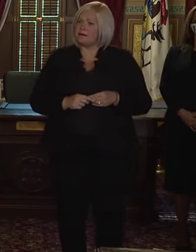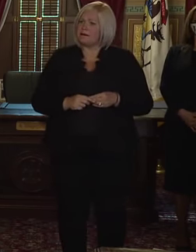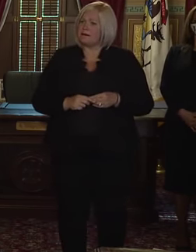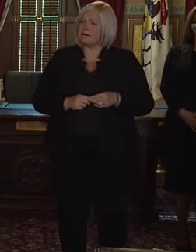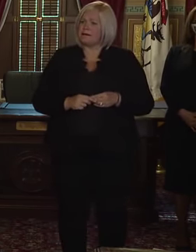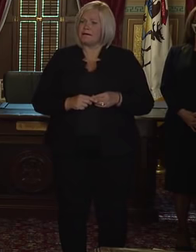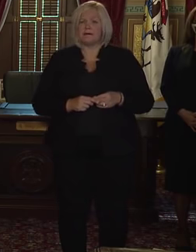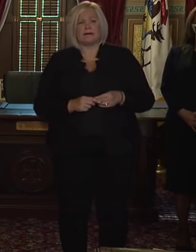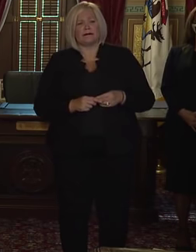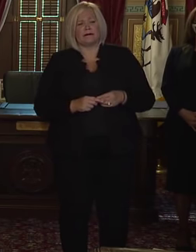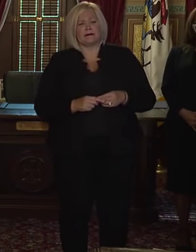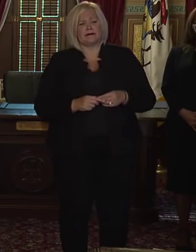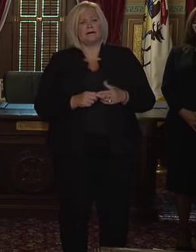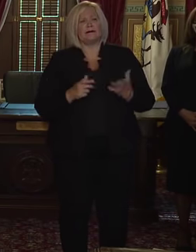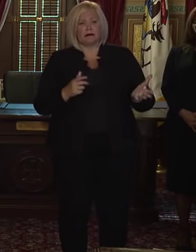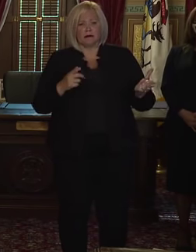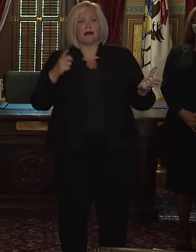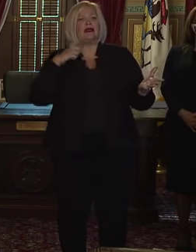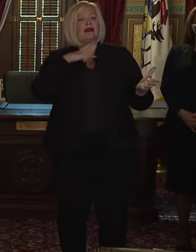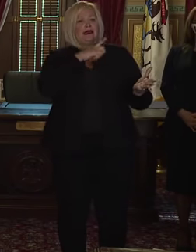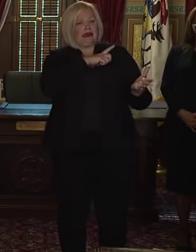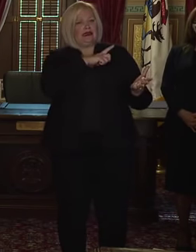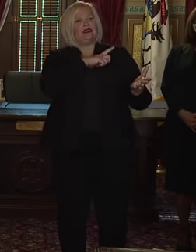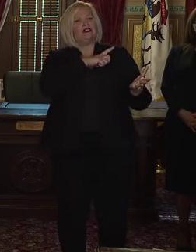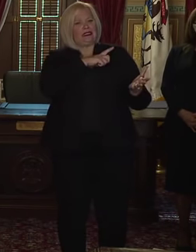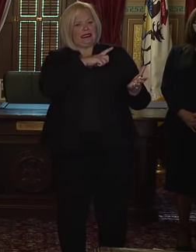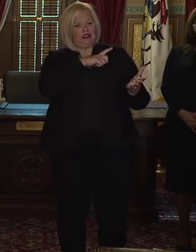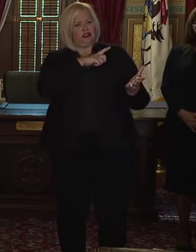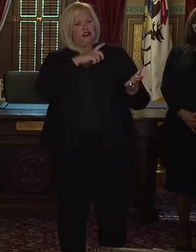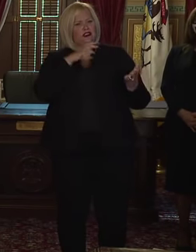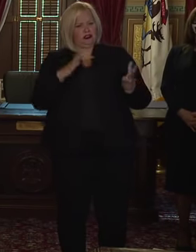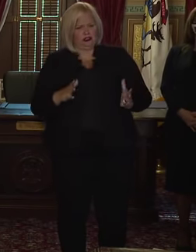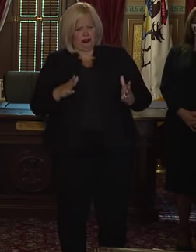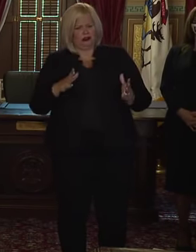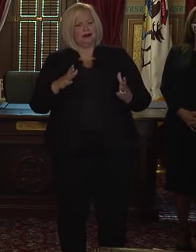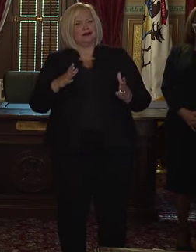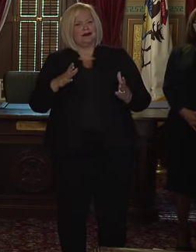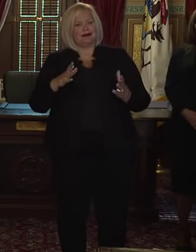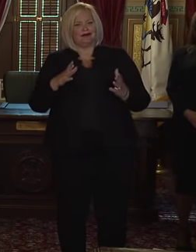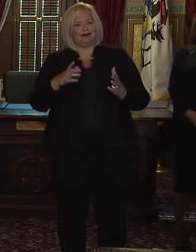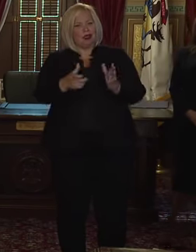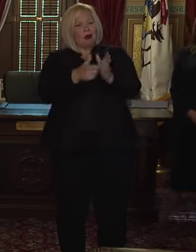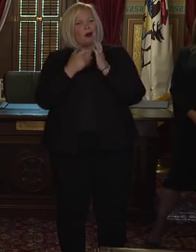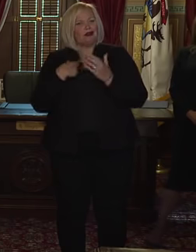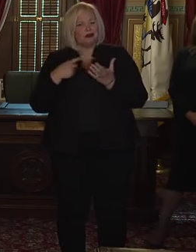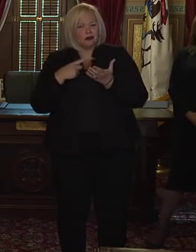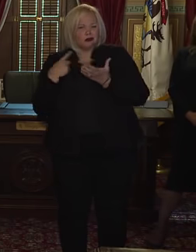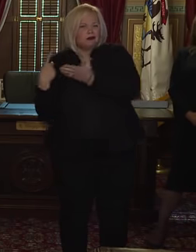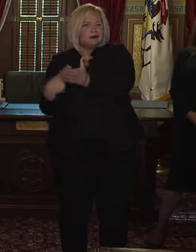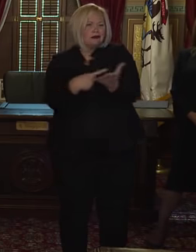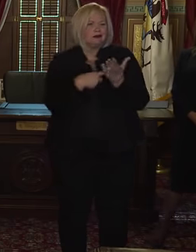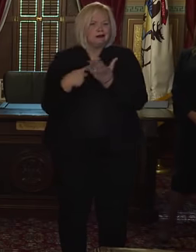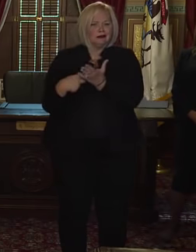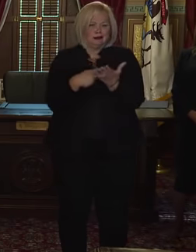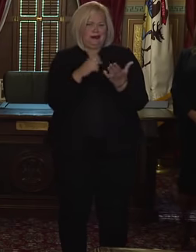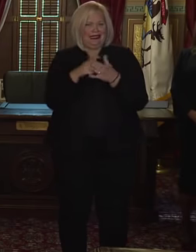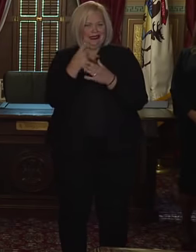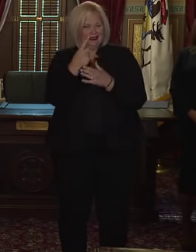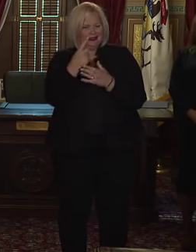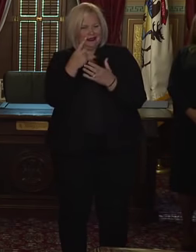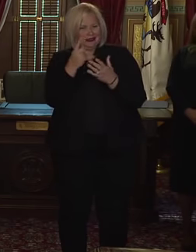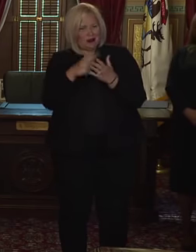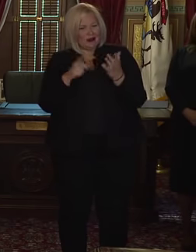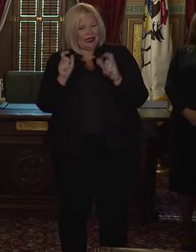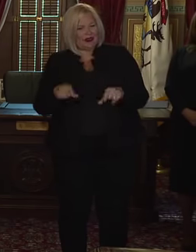Well, the legislature was designed to be a deliberative body, and that's always been one of the issues in the midst of a crisis, having one person with whom the buck